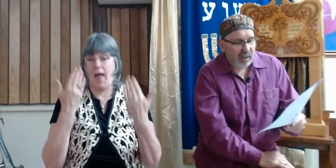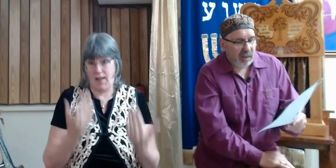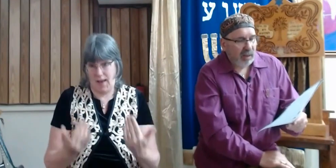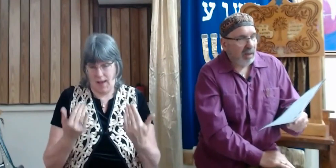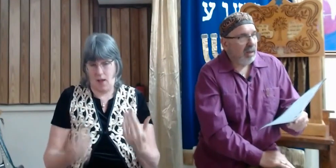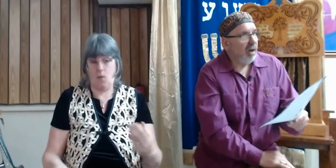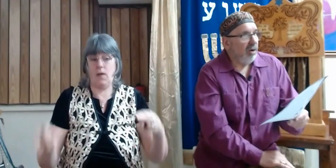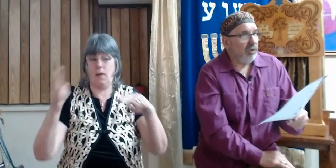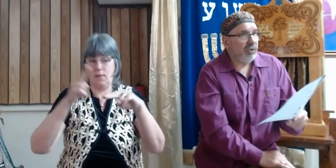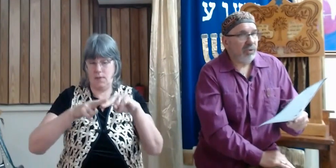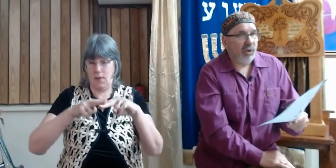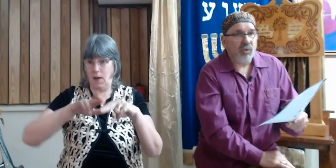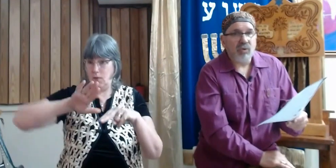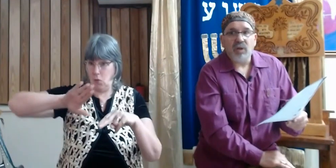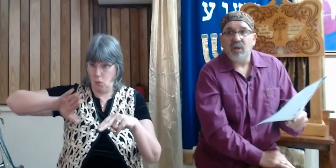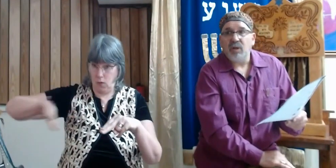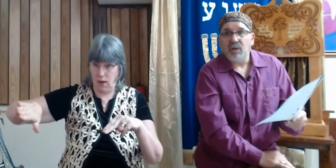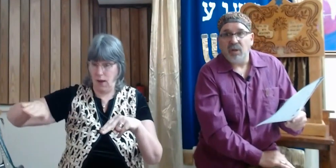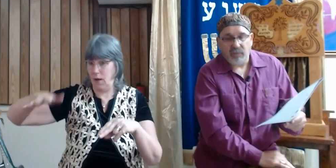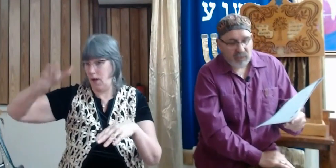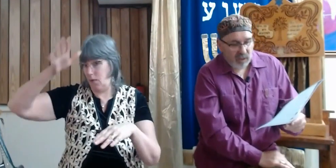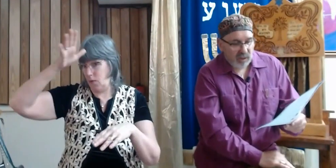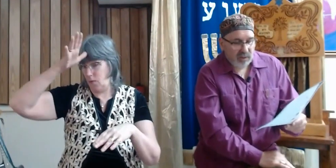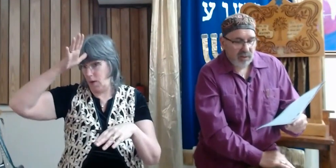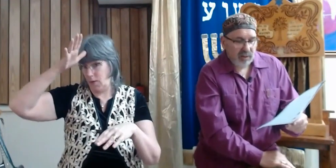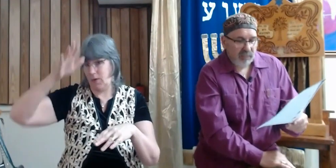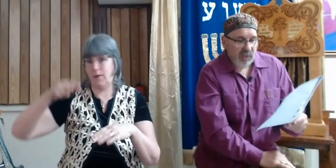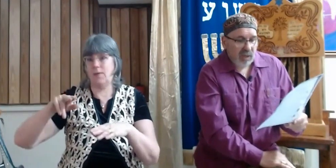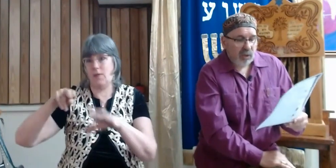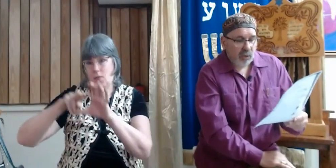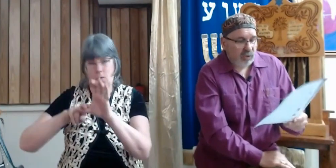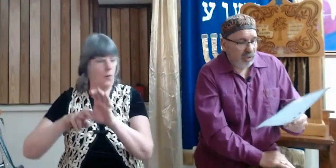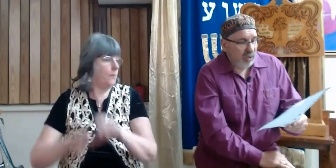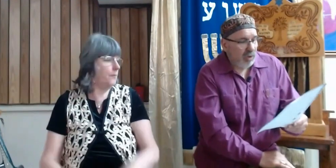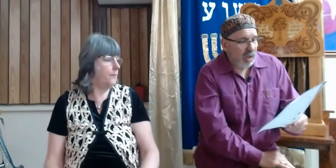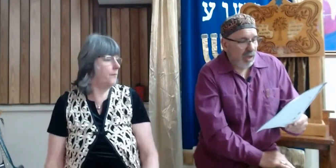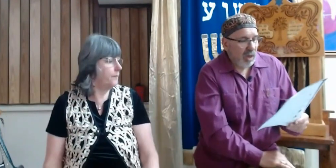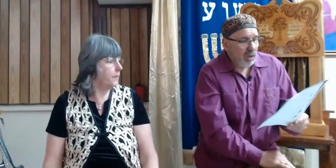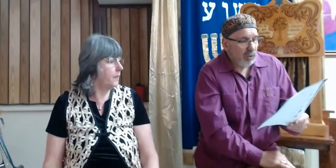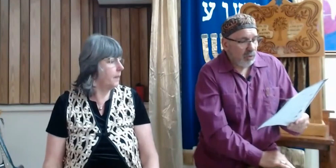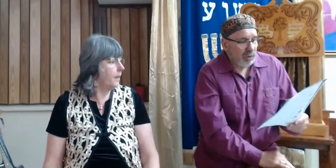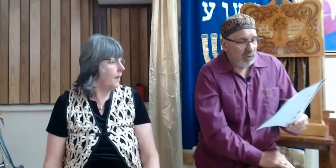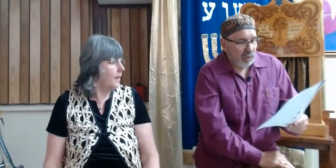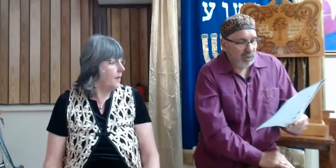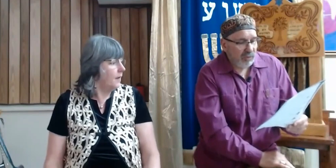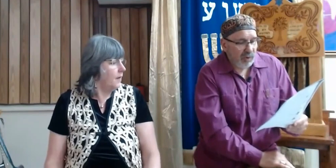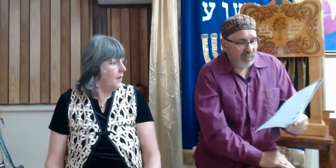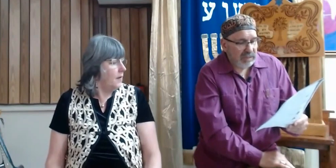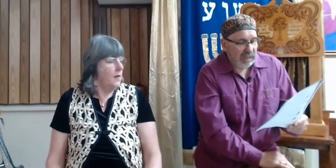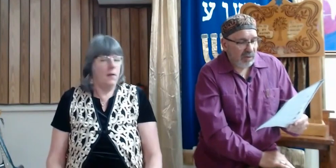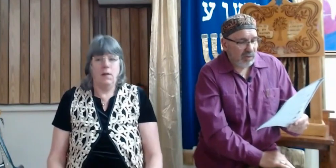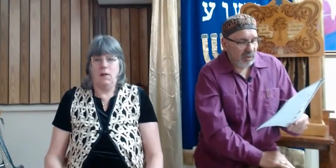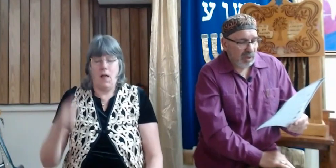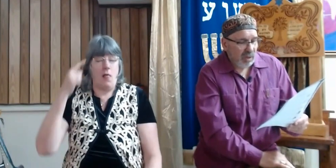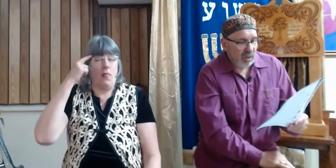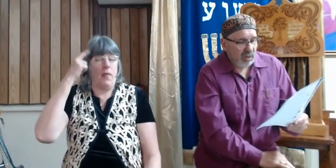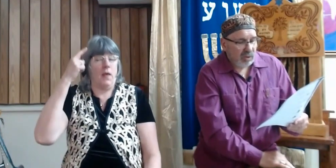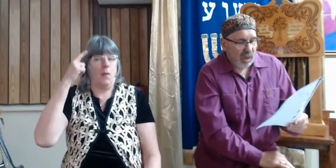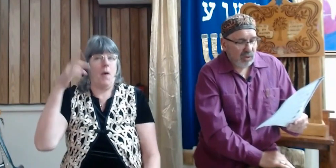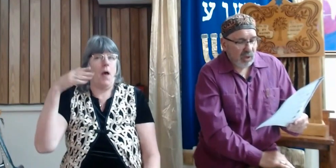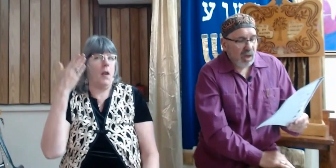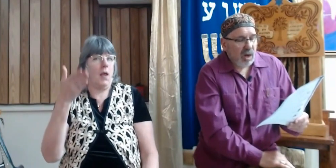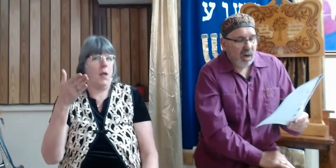right hand of the throne of God. Consider him who endured from sinners